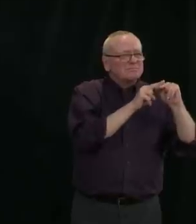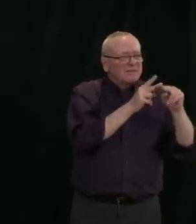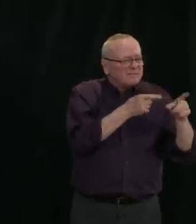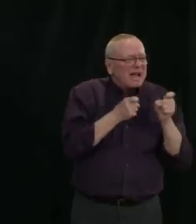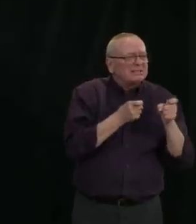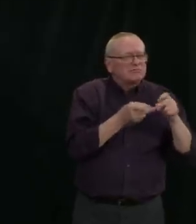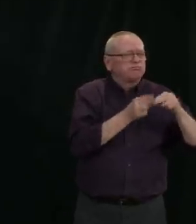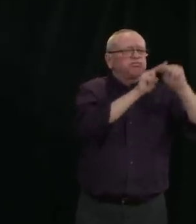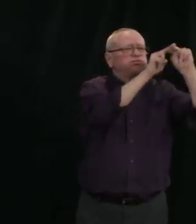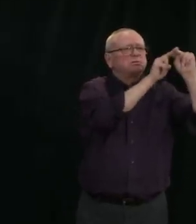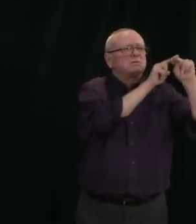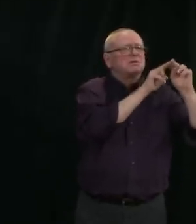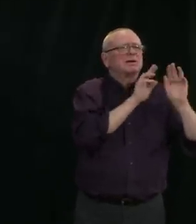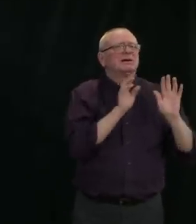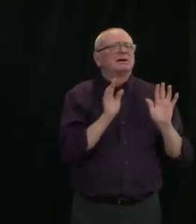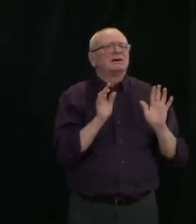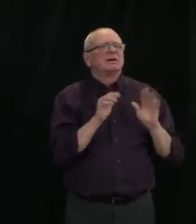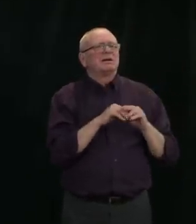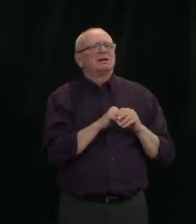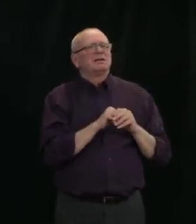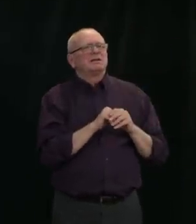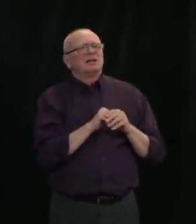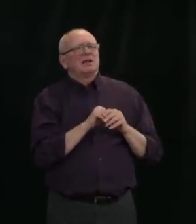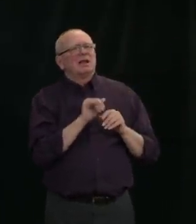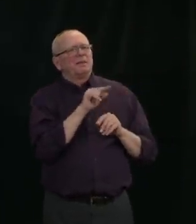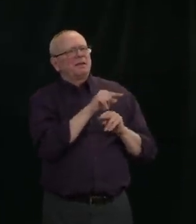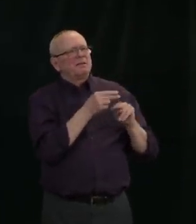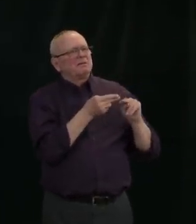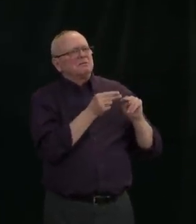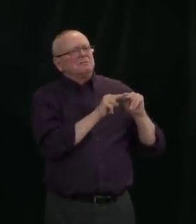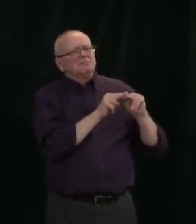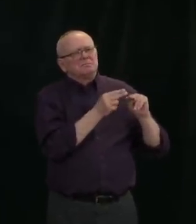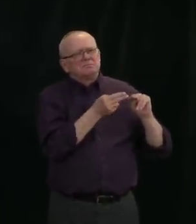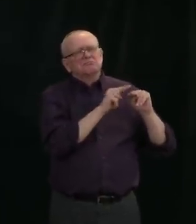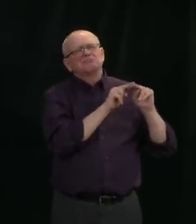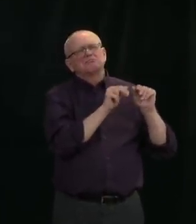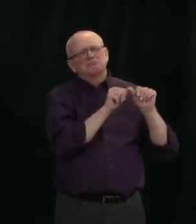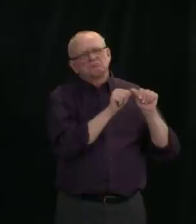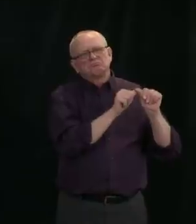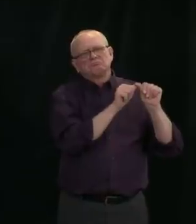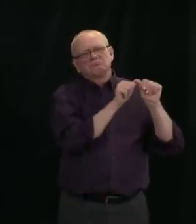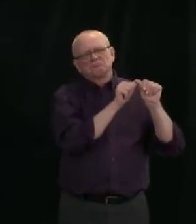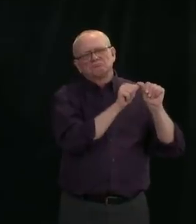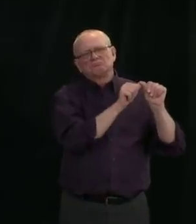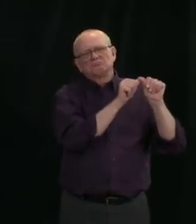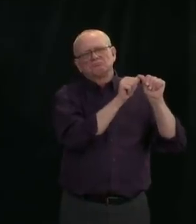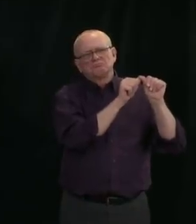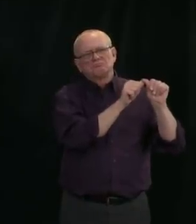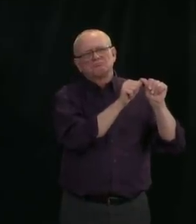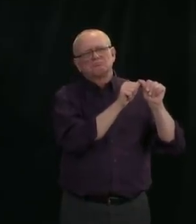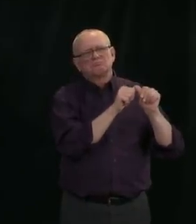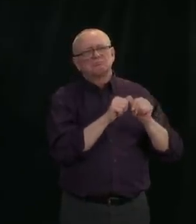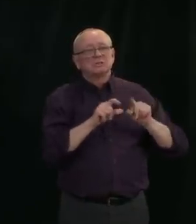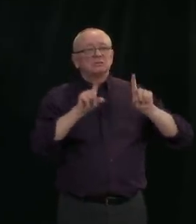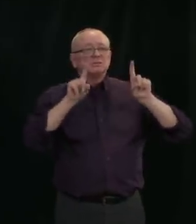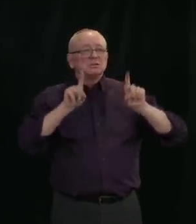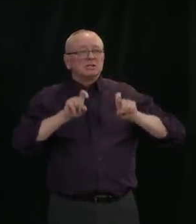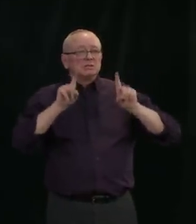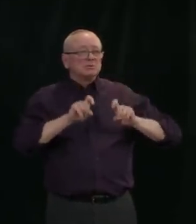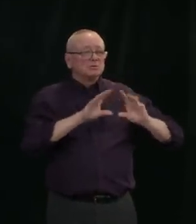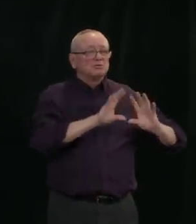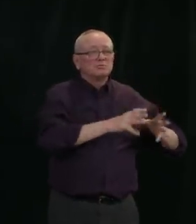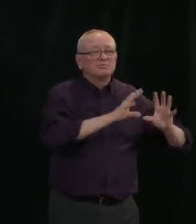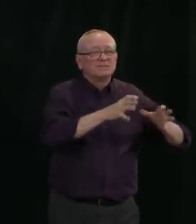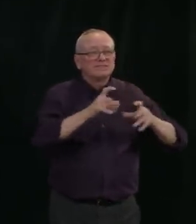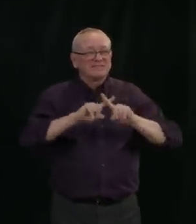again, the number of those cases has been relatively constant over time. Again, our testing protocol change has really only been in